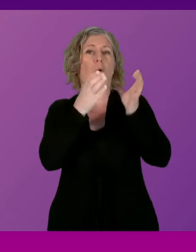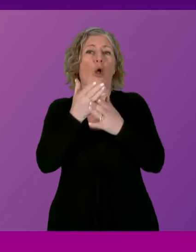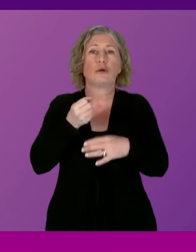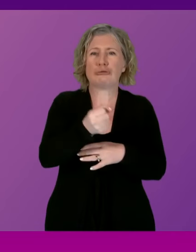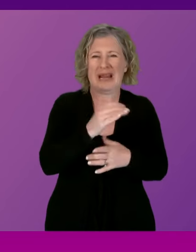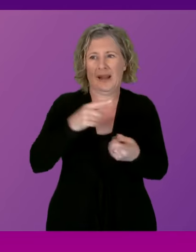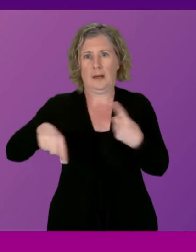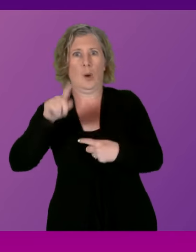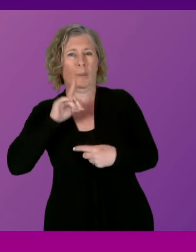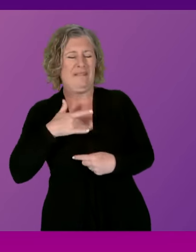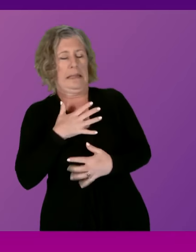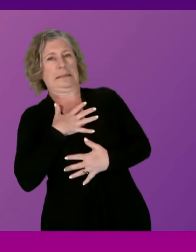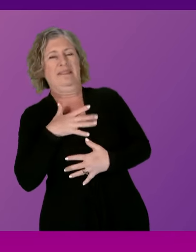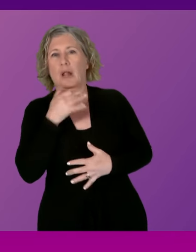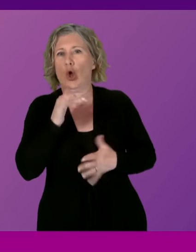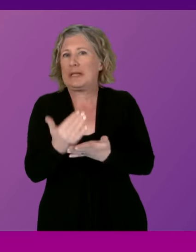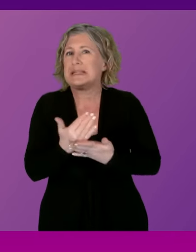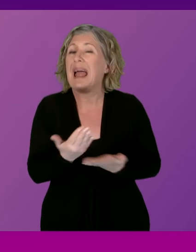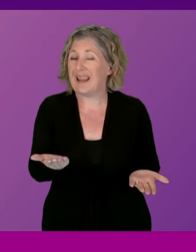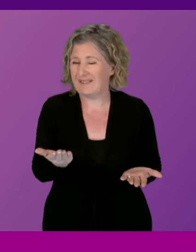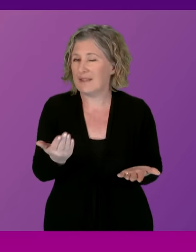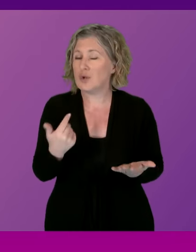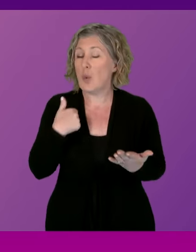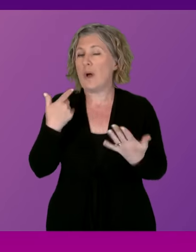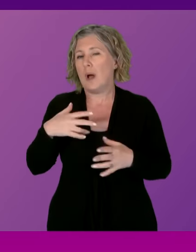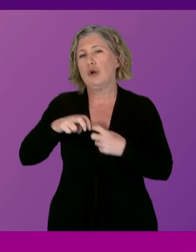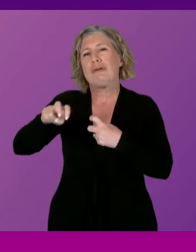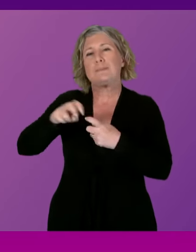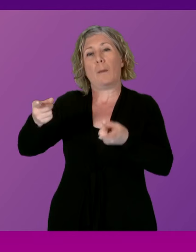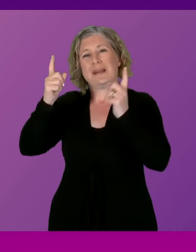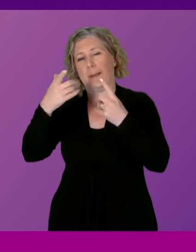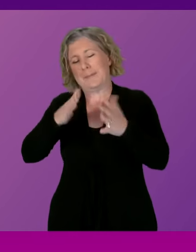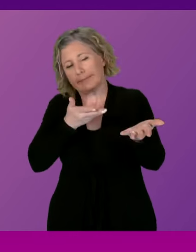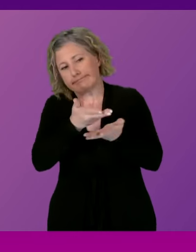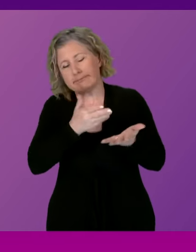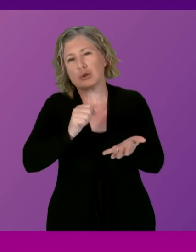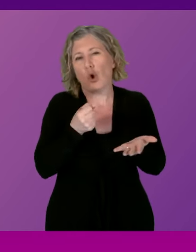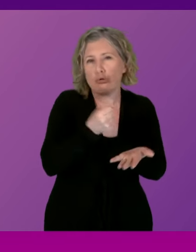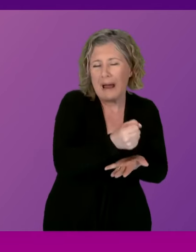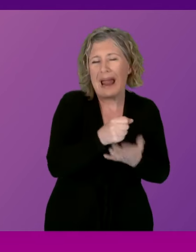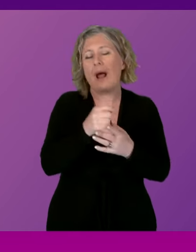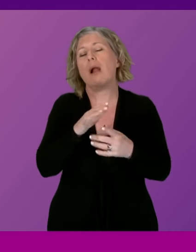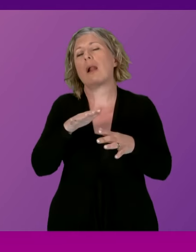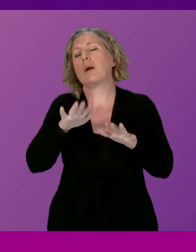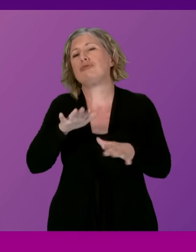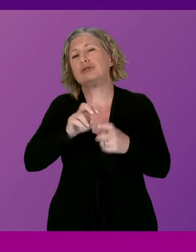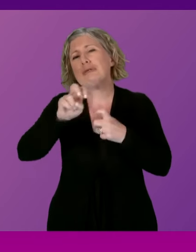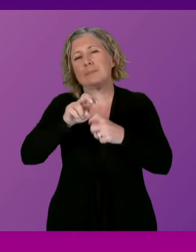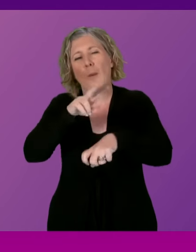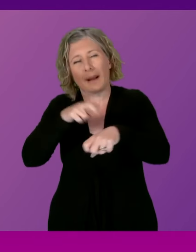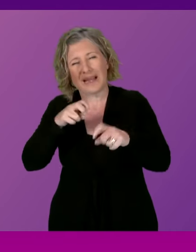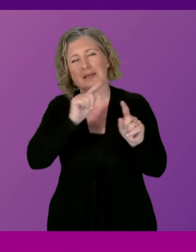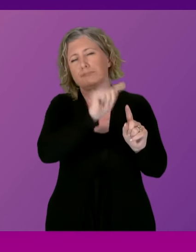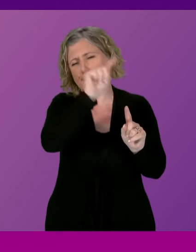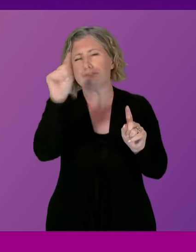Minister has asked that officials at Transport Scotland engage with the British Transport Police, Scotrail, Scotrail Holdings, Transport Focus, amongst